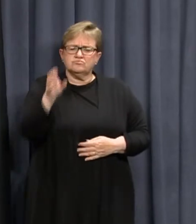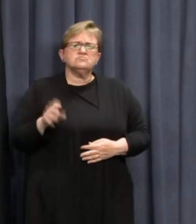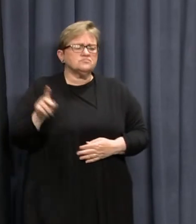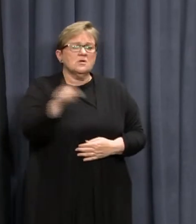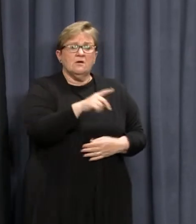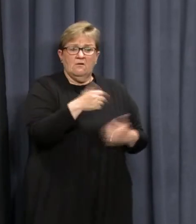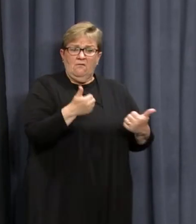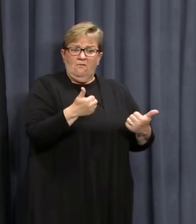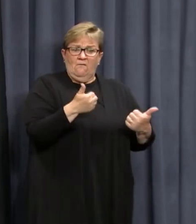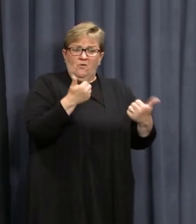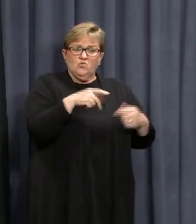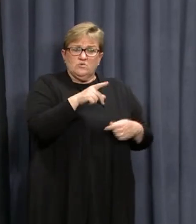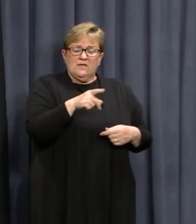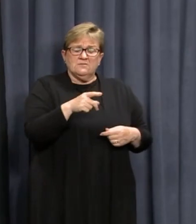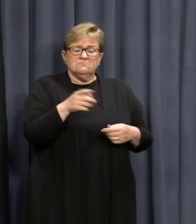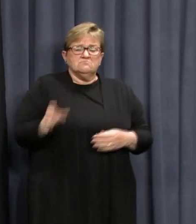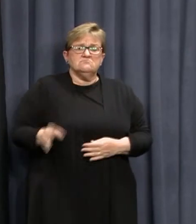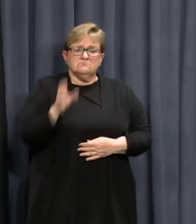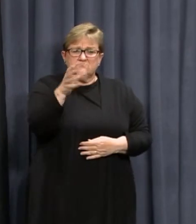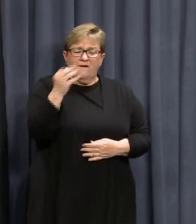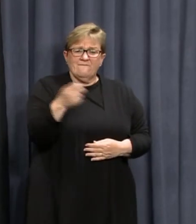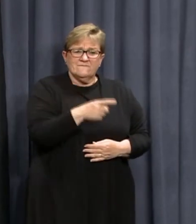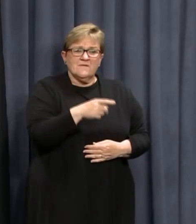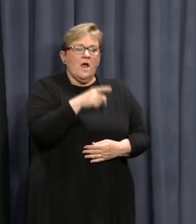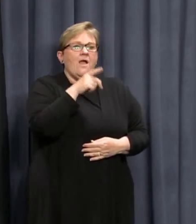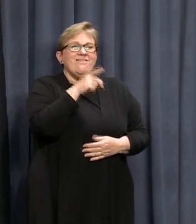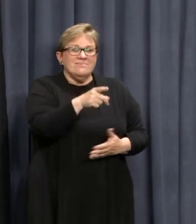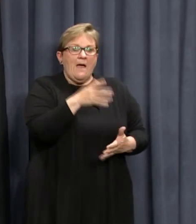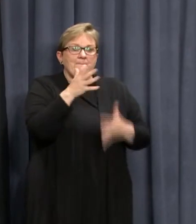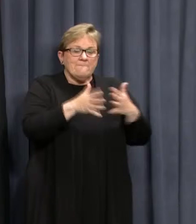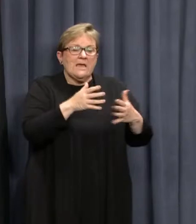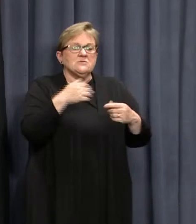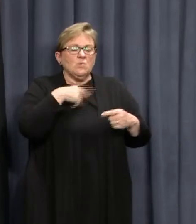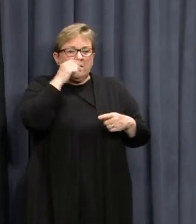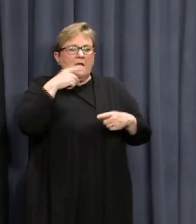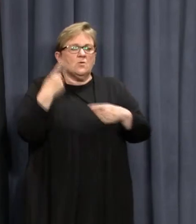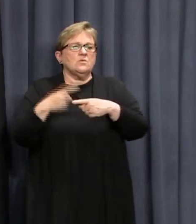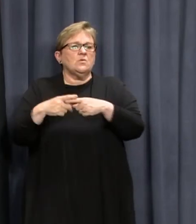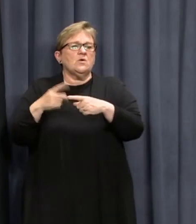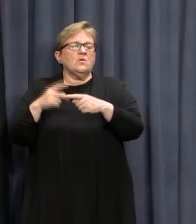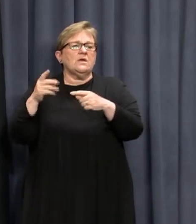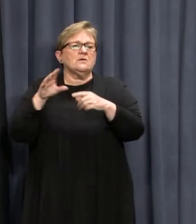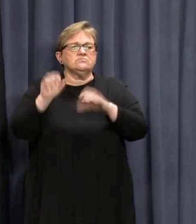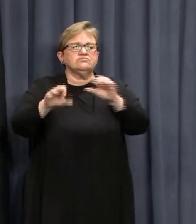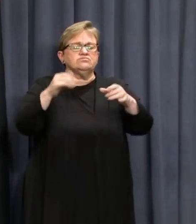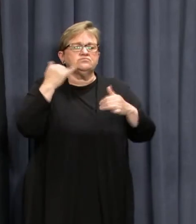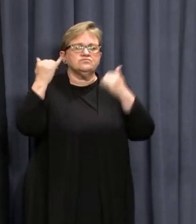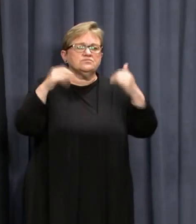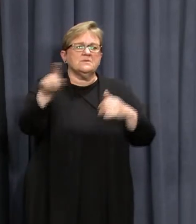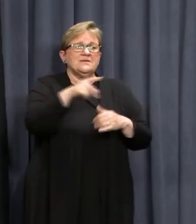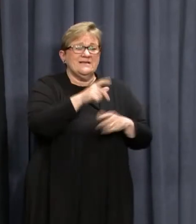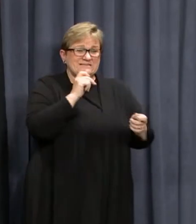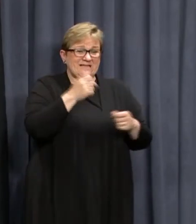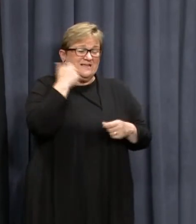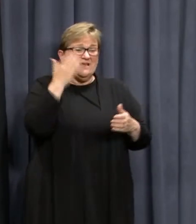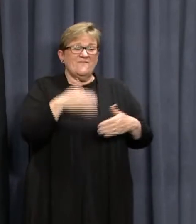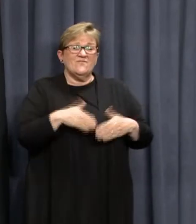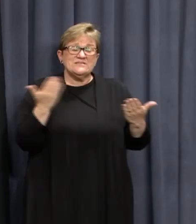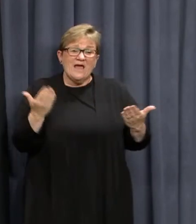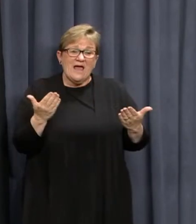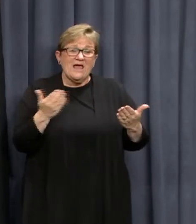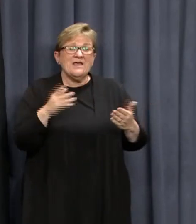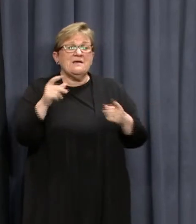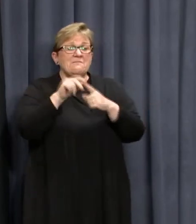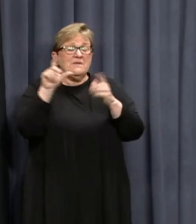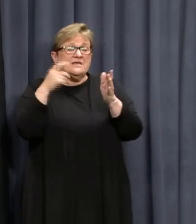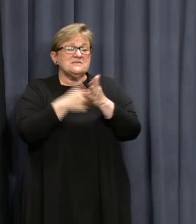He was using the SafeWA app and that's allowed us to contact trace. He's obviously getting tested every day. He went